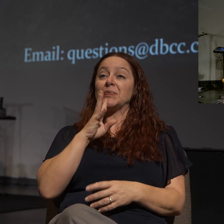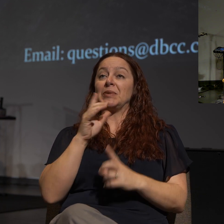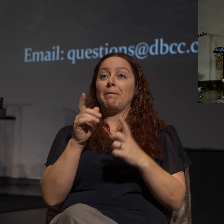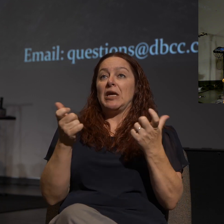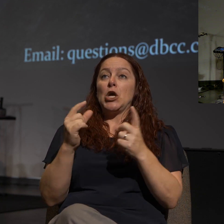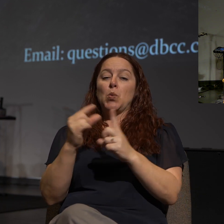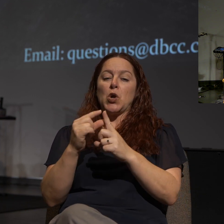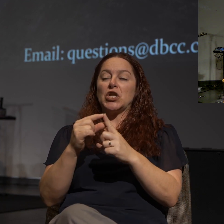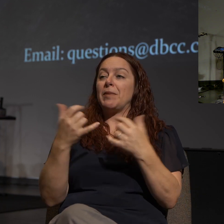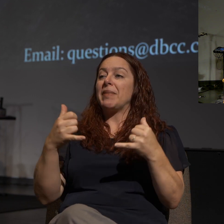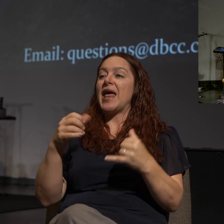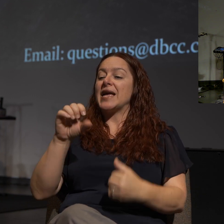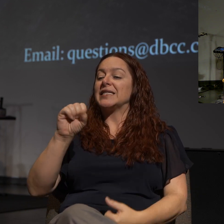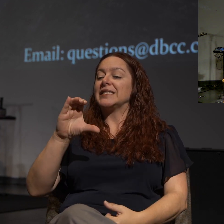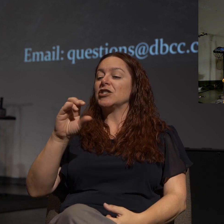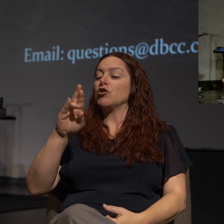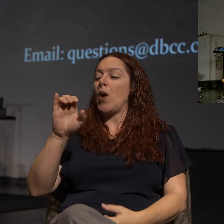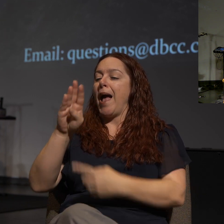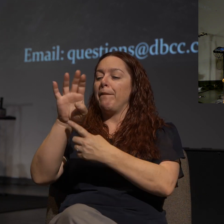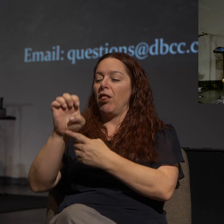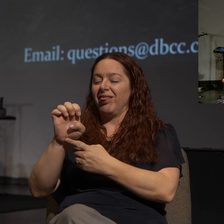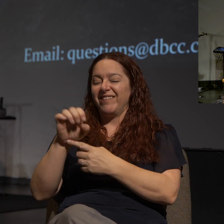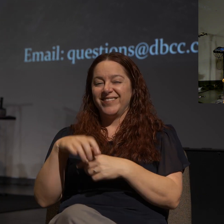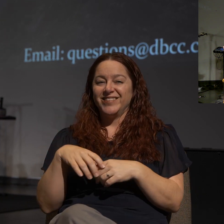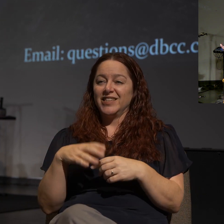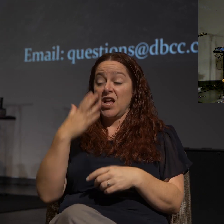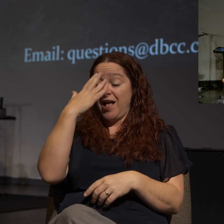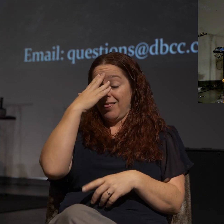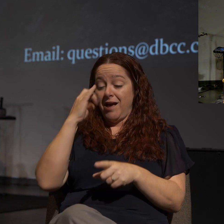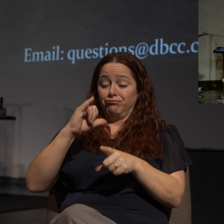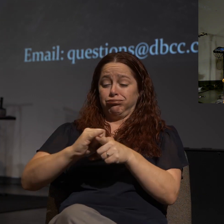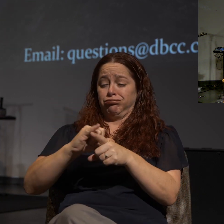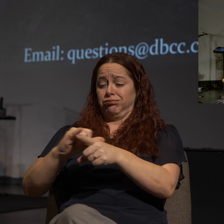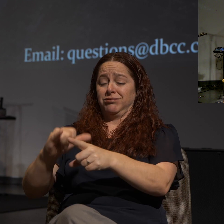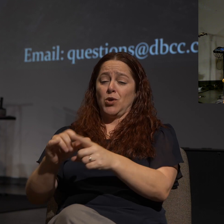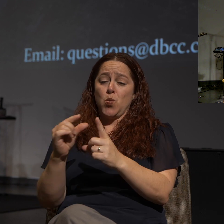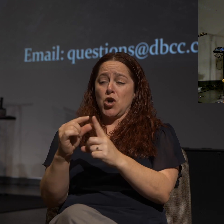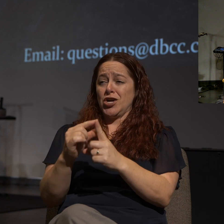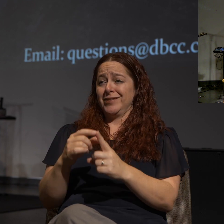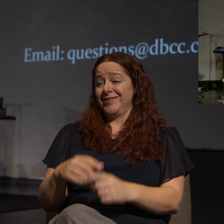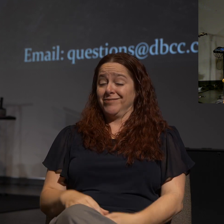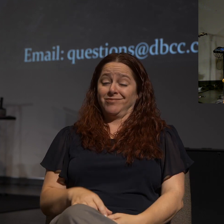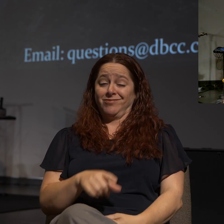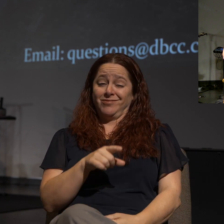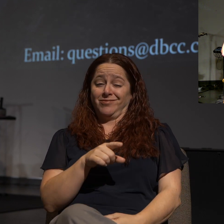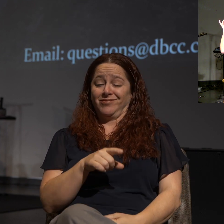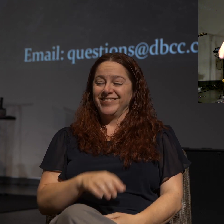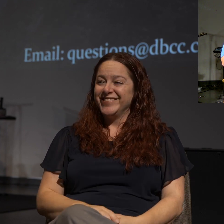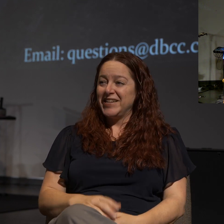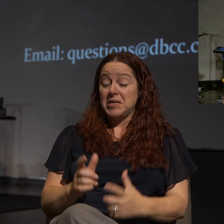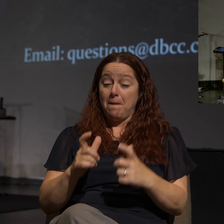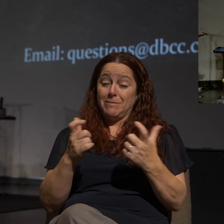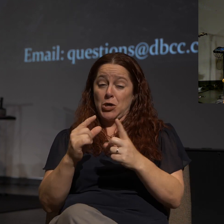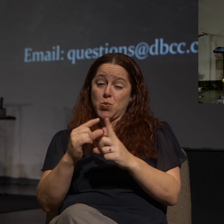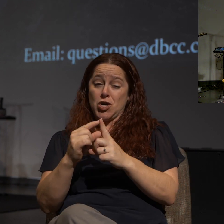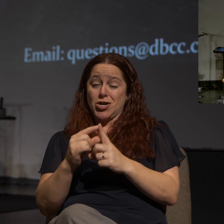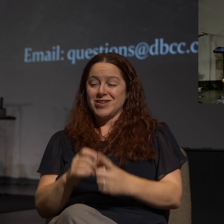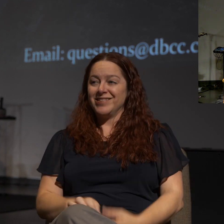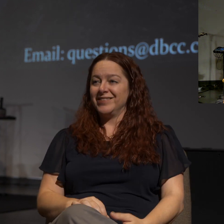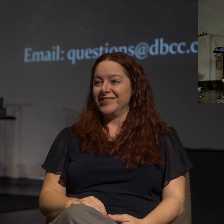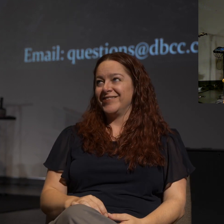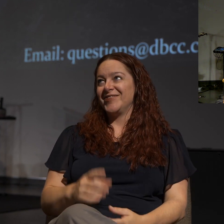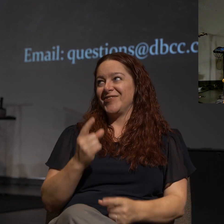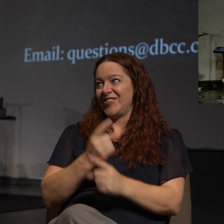Scrabble a lot. That's the kind of word they would use. Winsome. Oh, wow, look at you. You know, have your pinky out when you say it. I'm